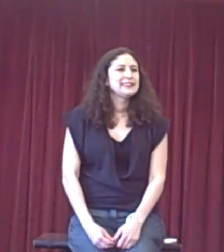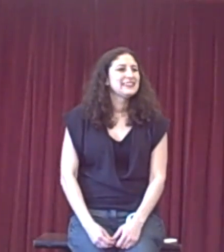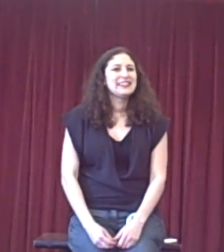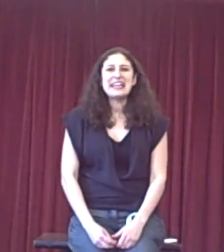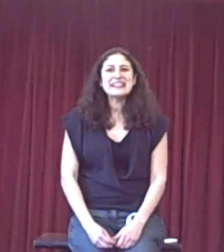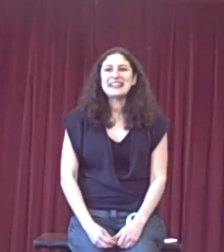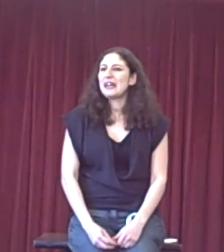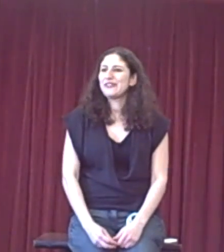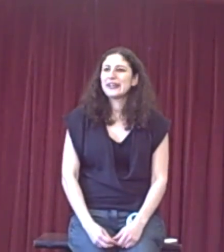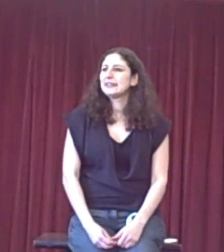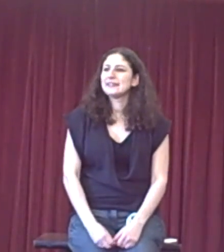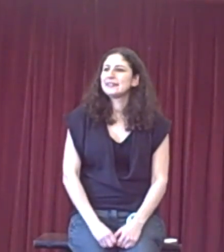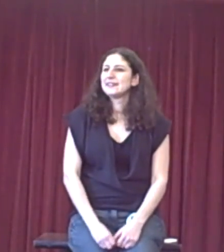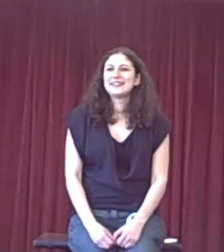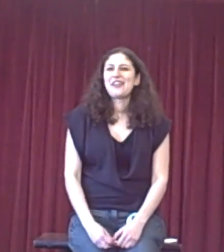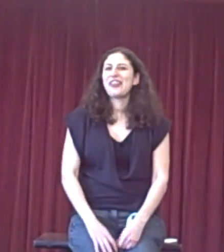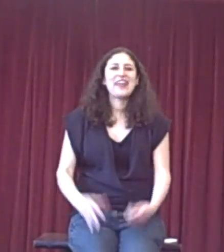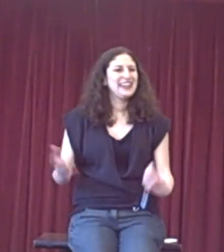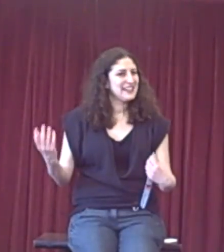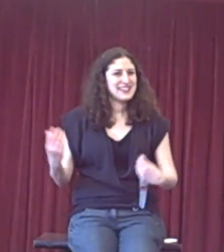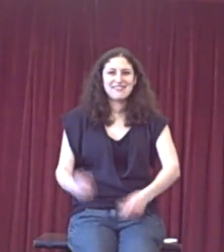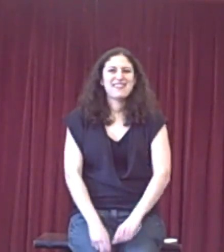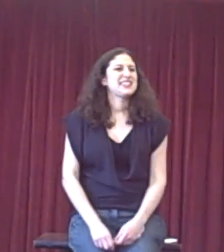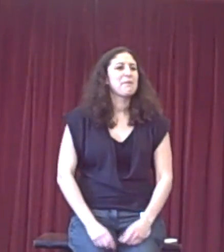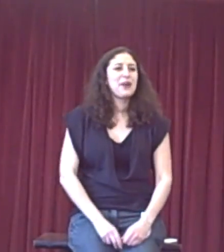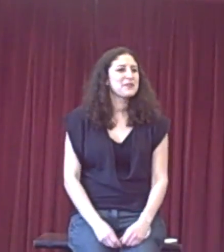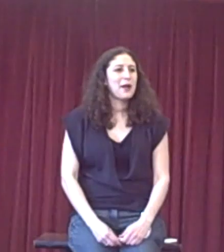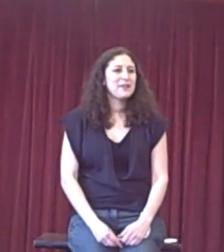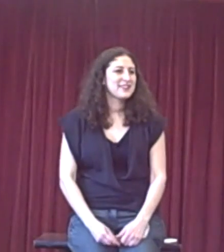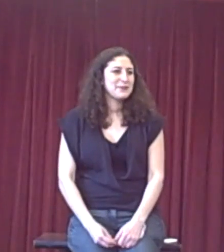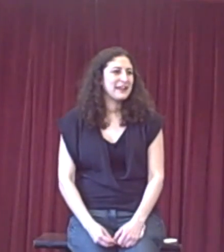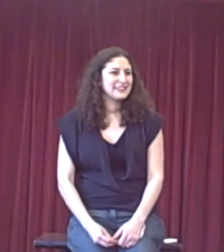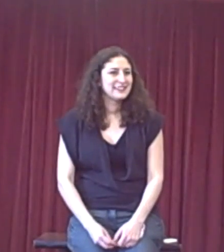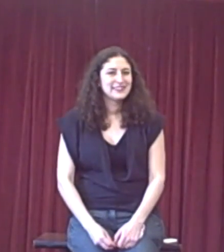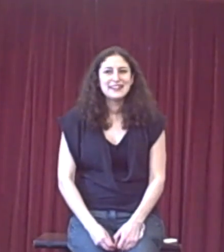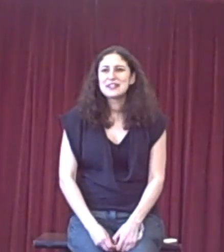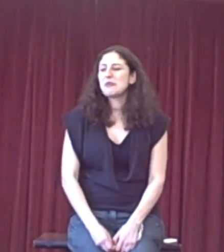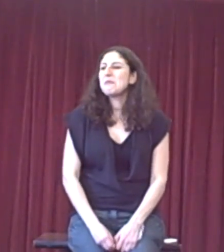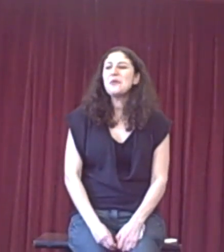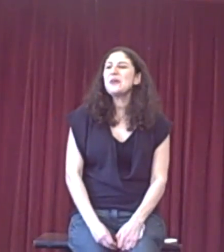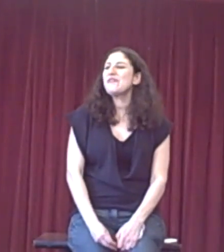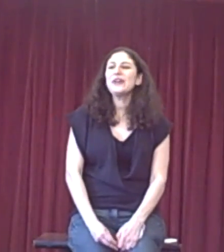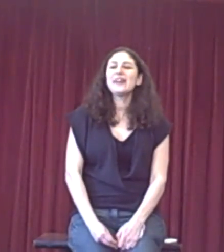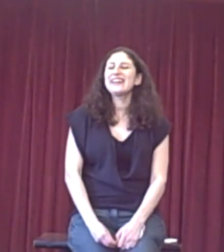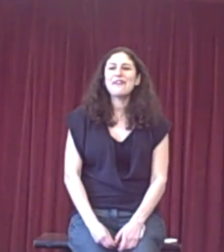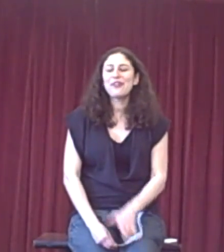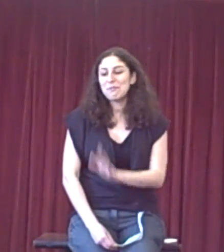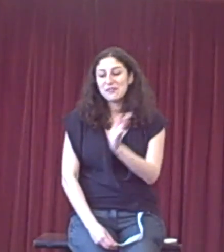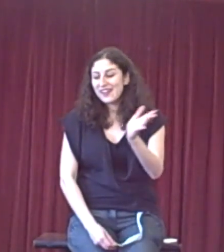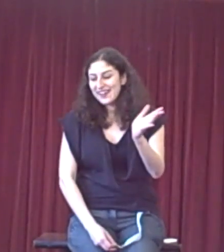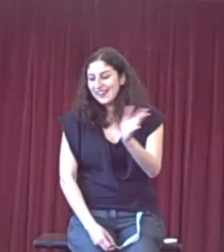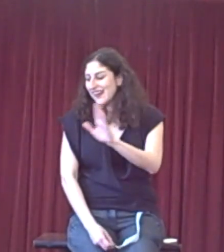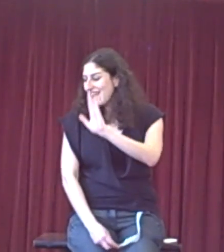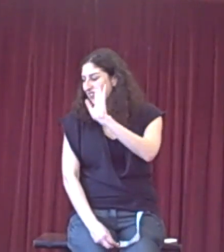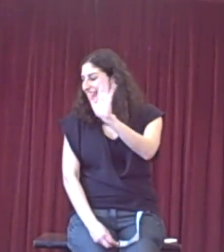insignificant things that sometimes come into the debate. So I'm not even going to give them the